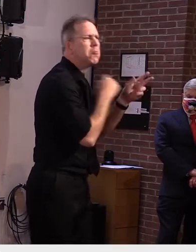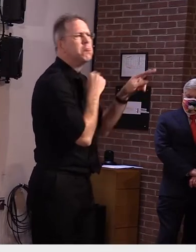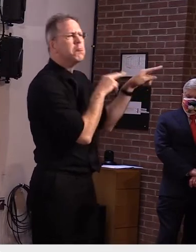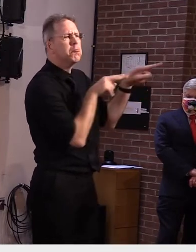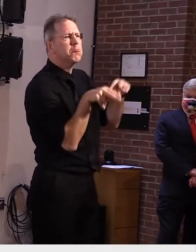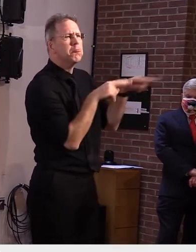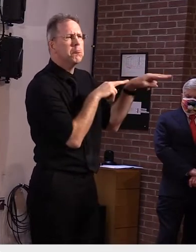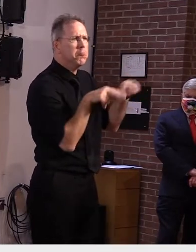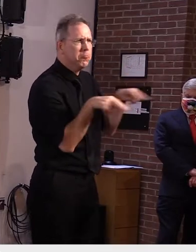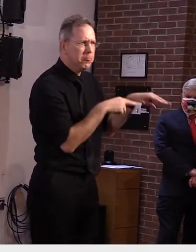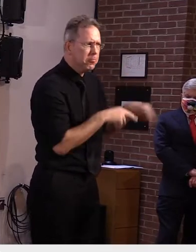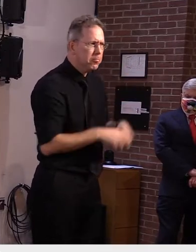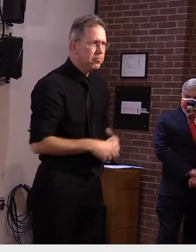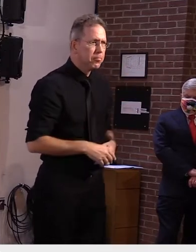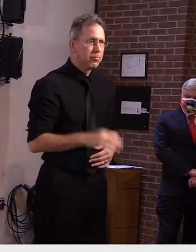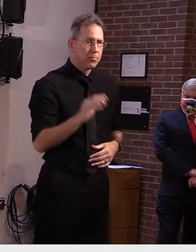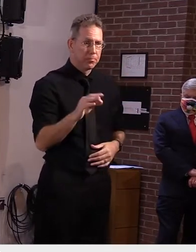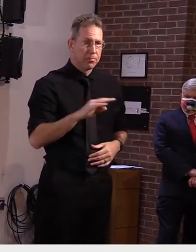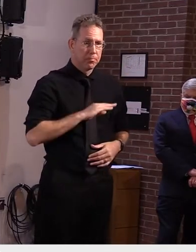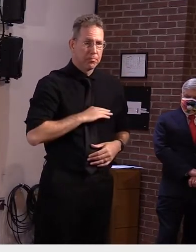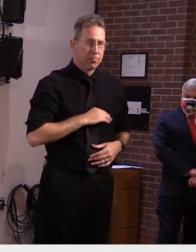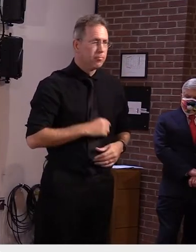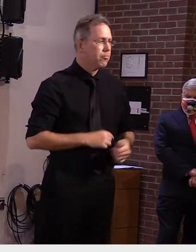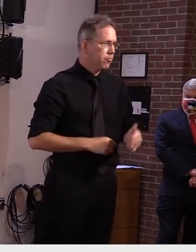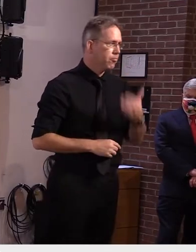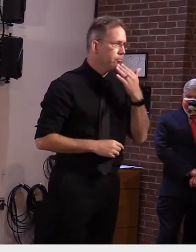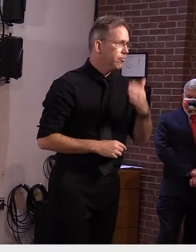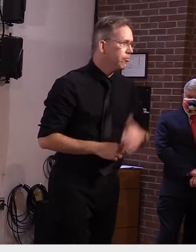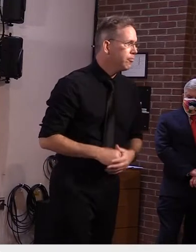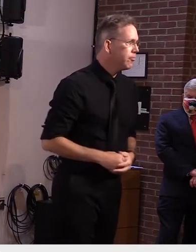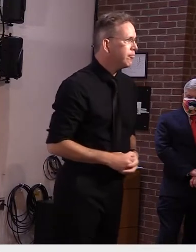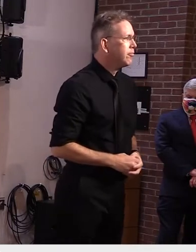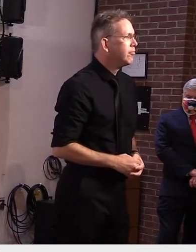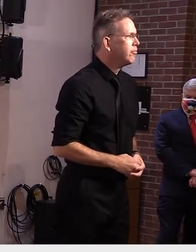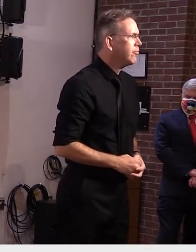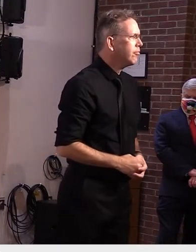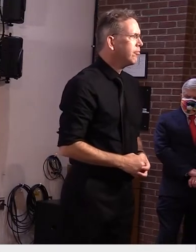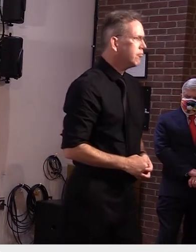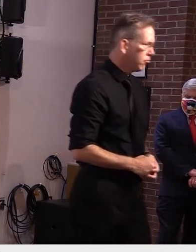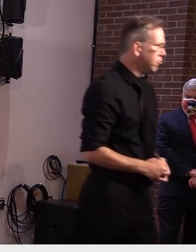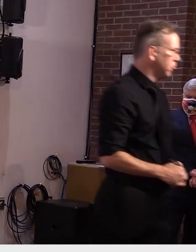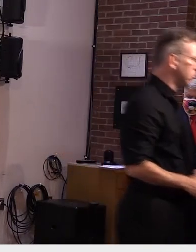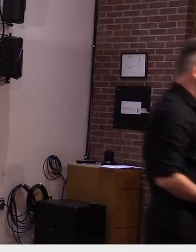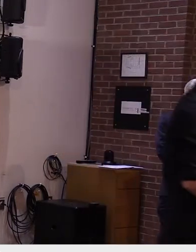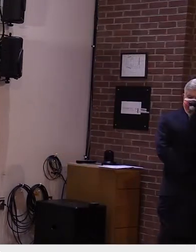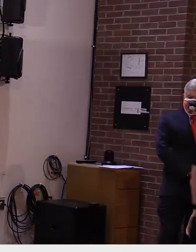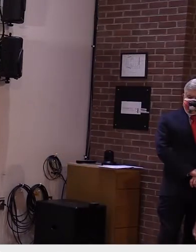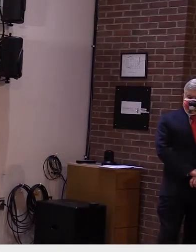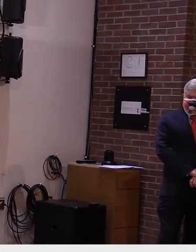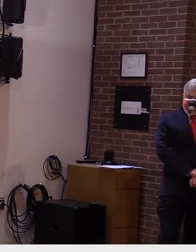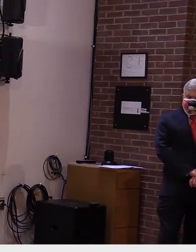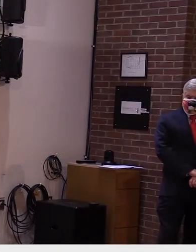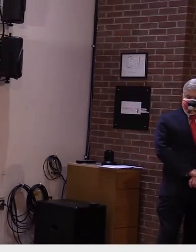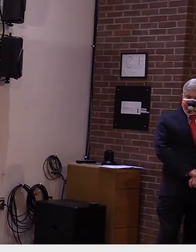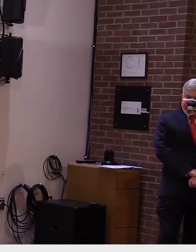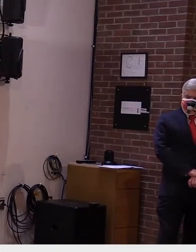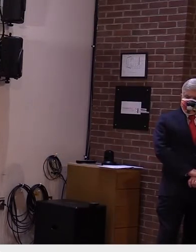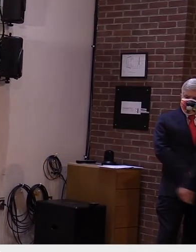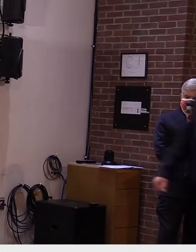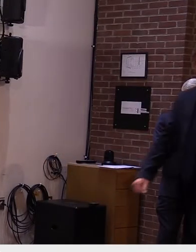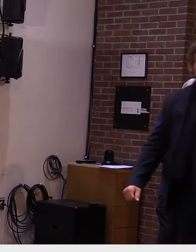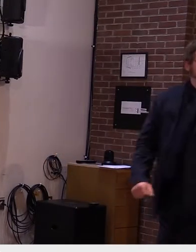good afternoon governor um i wanted to ask about the